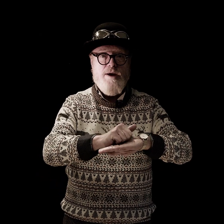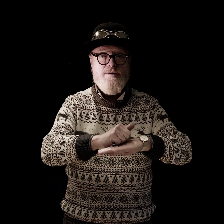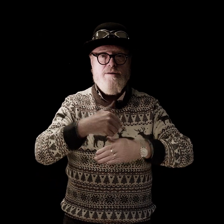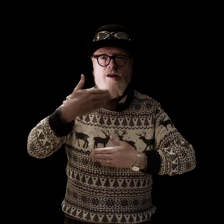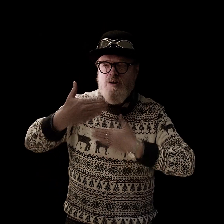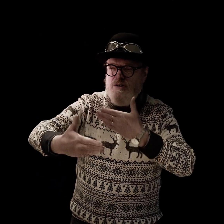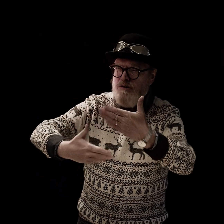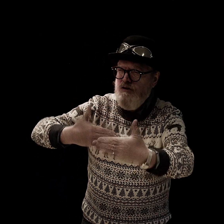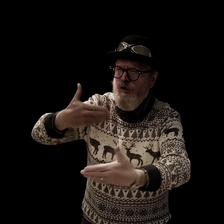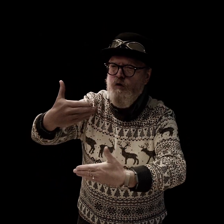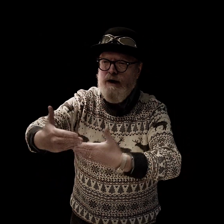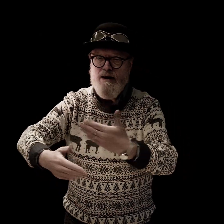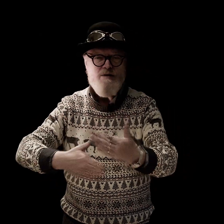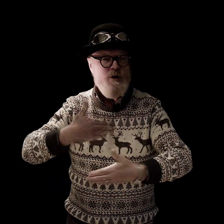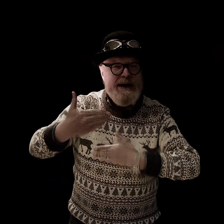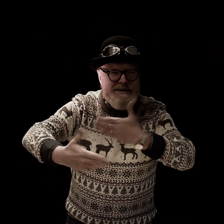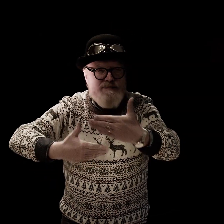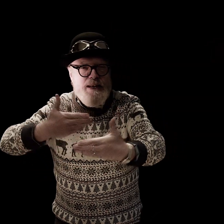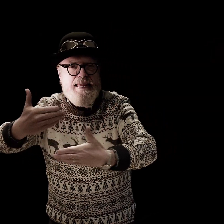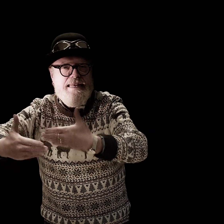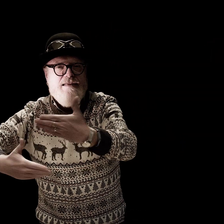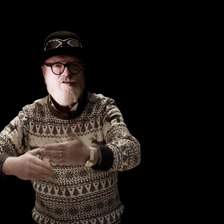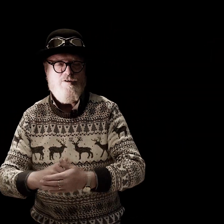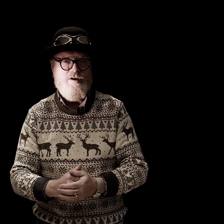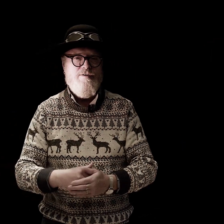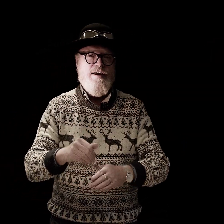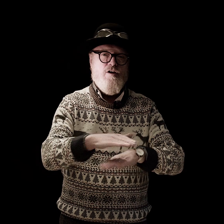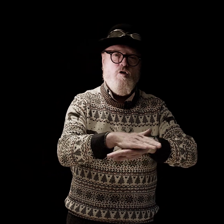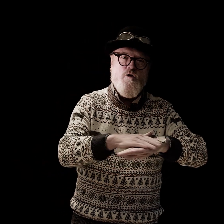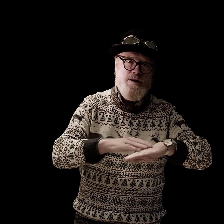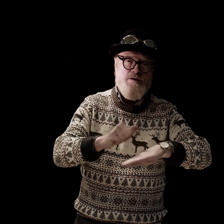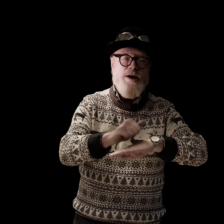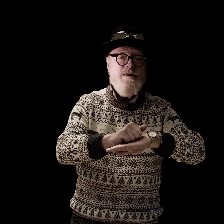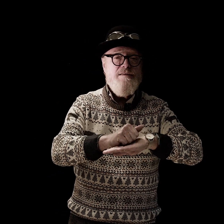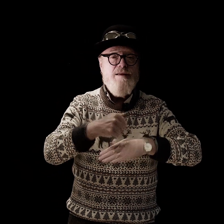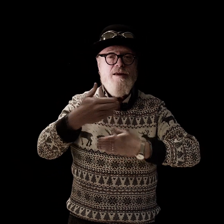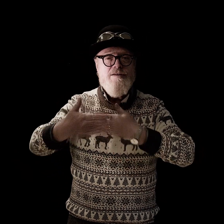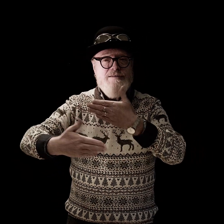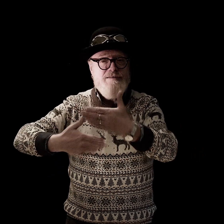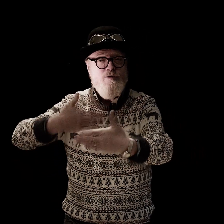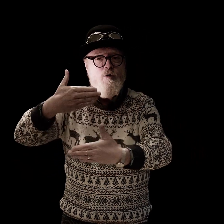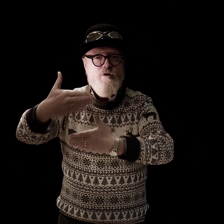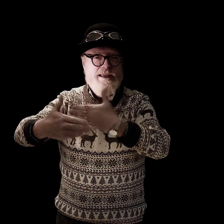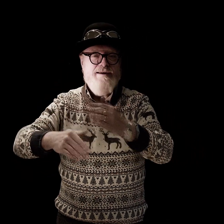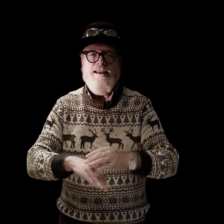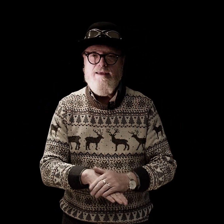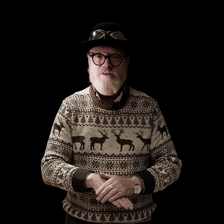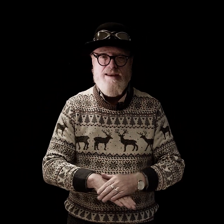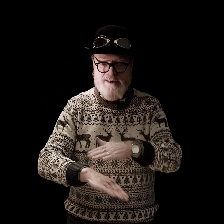story I'm gonna explain it to you Christmas story left-handed